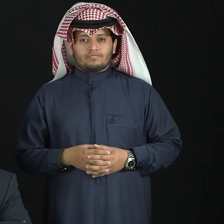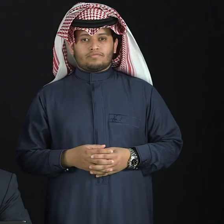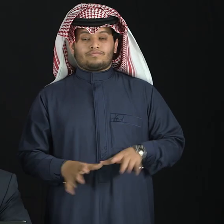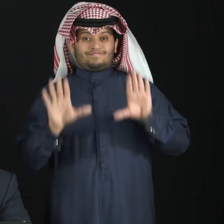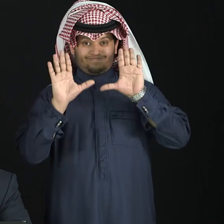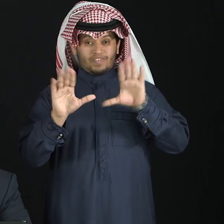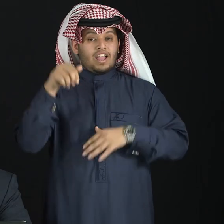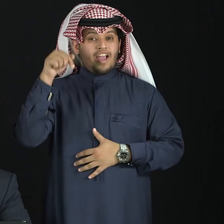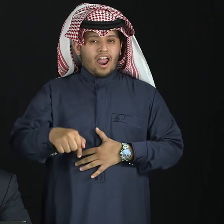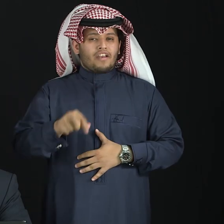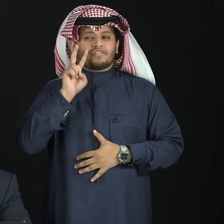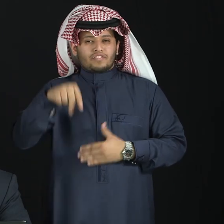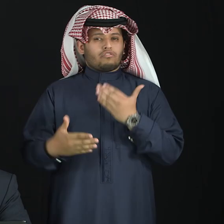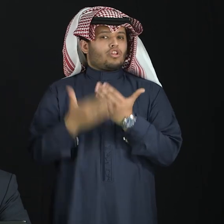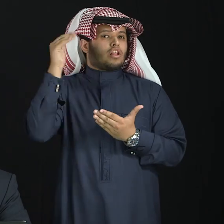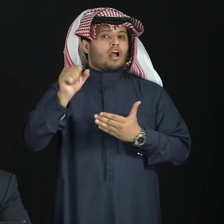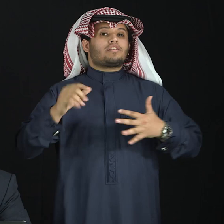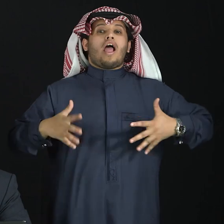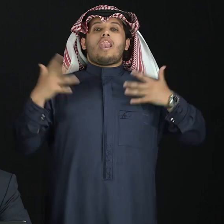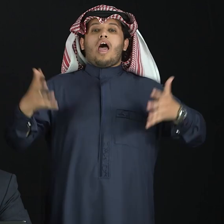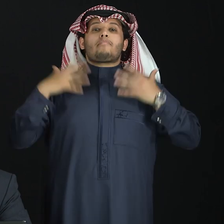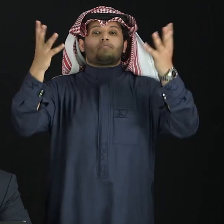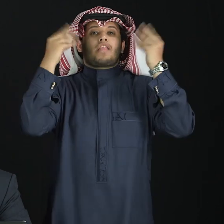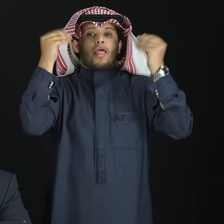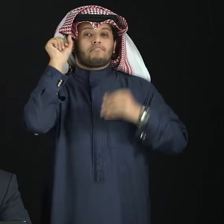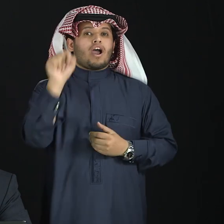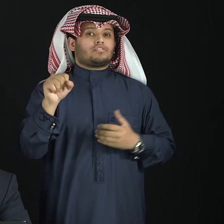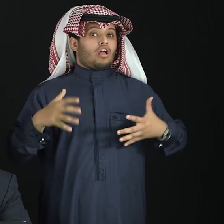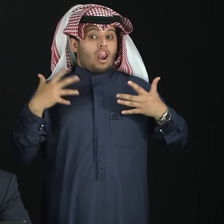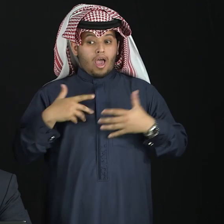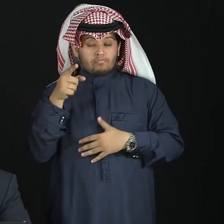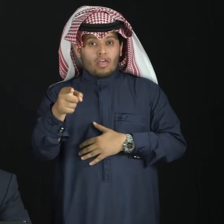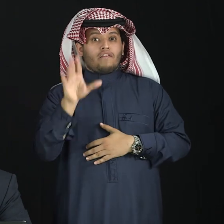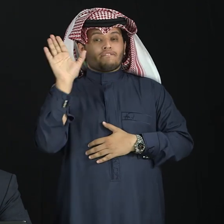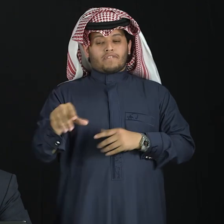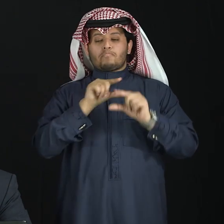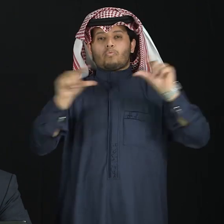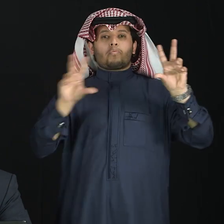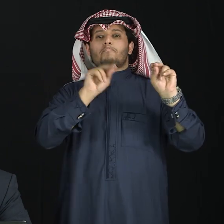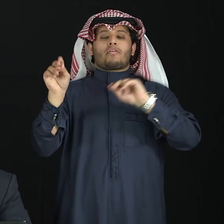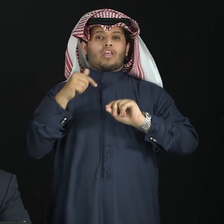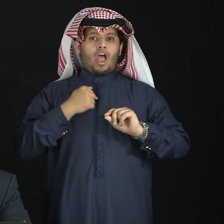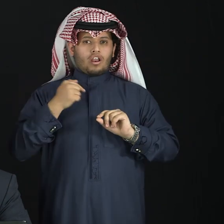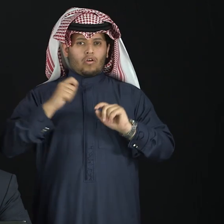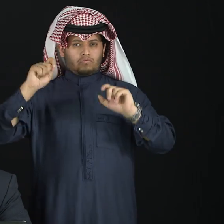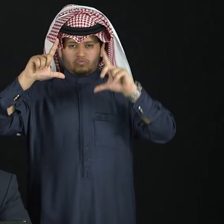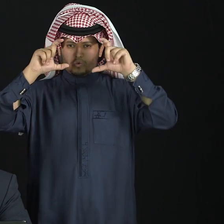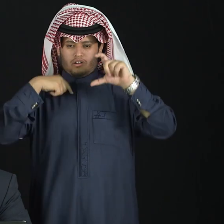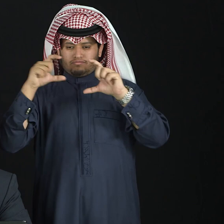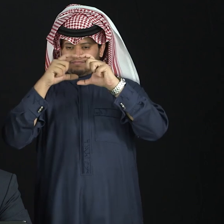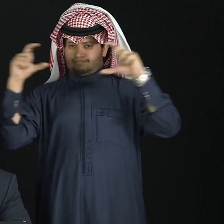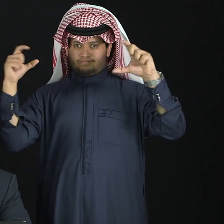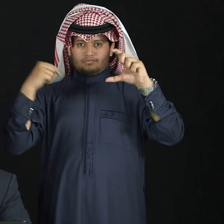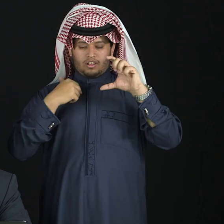In fact, we're going to end our lecture for today with an educational game. We've got very interesting educational games for the deaf students.